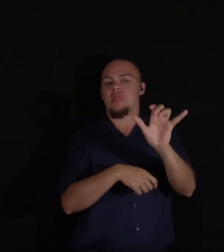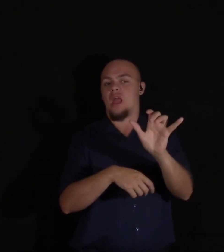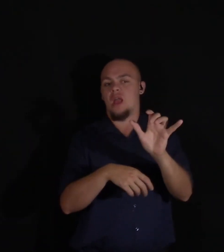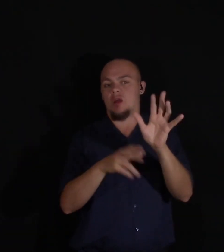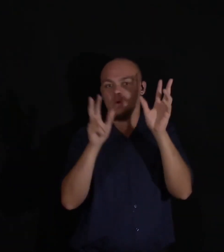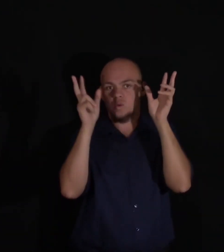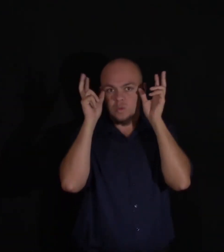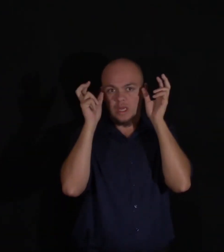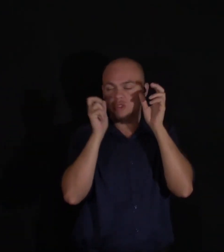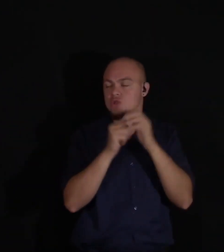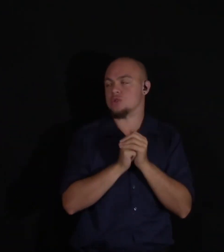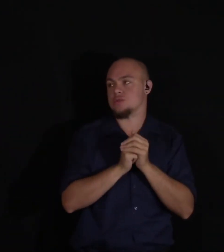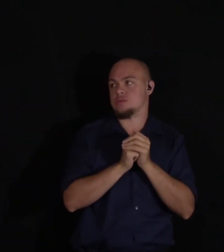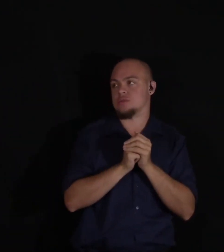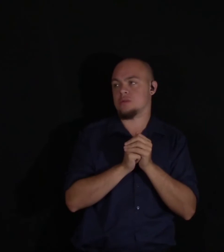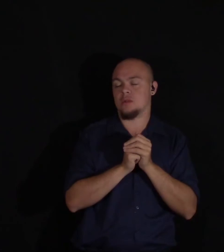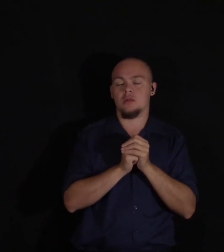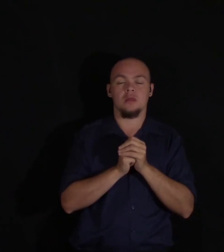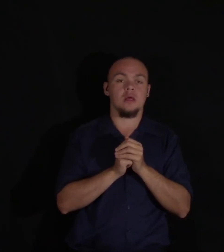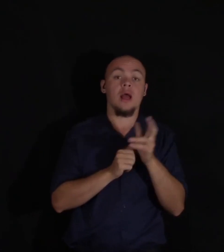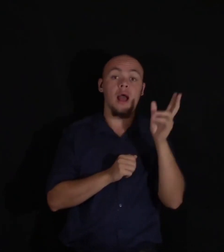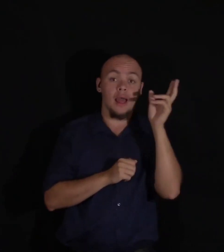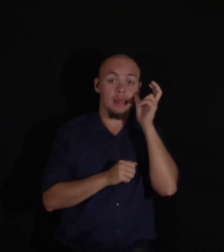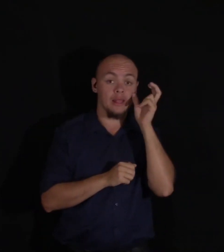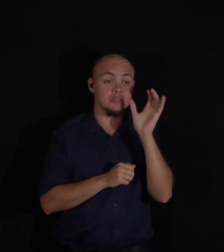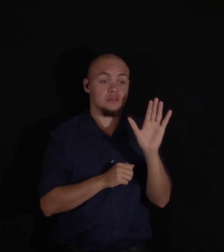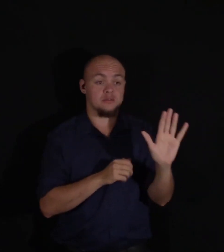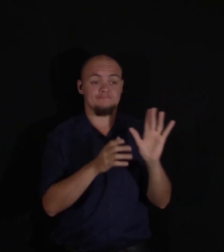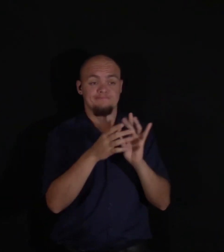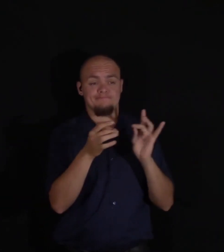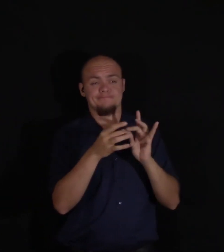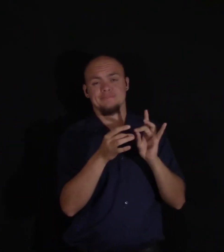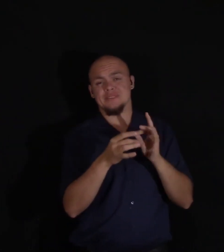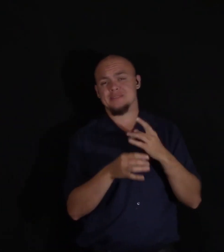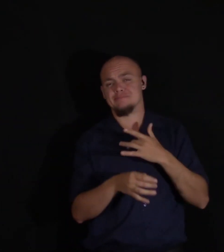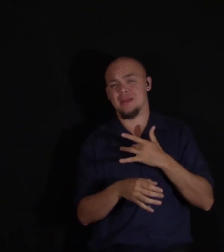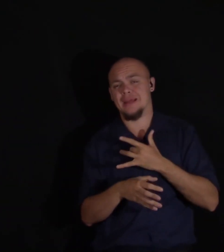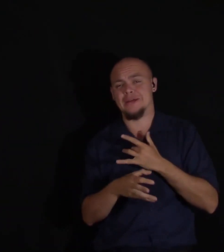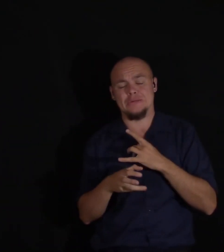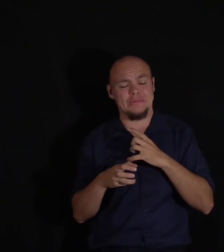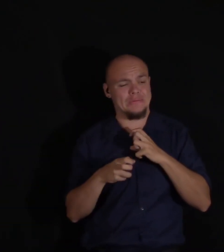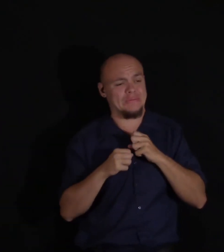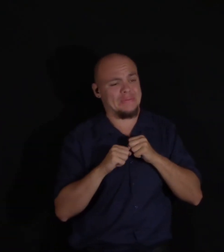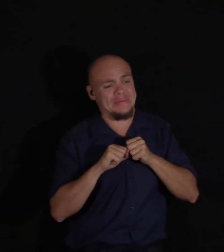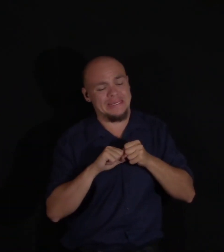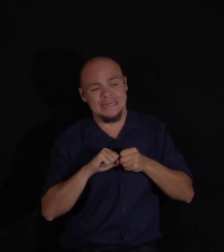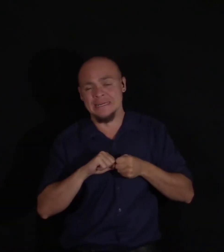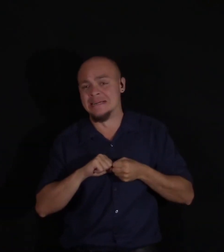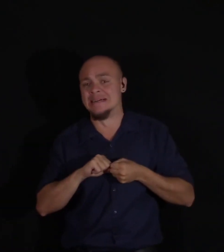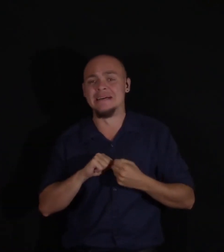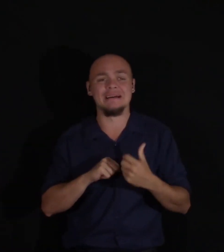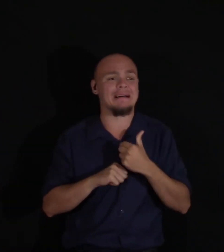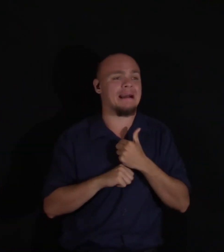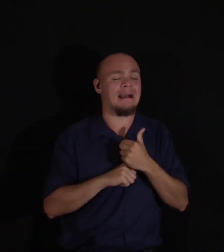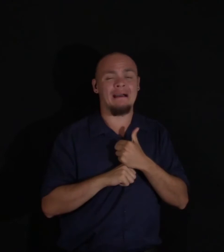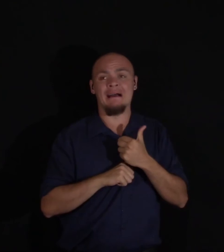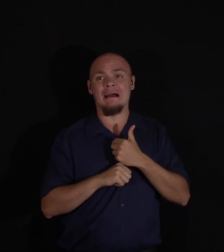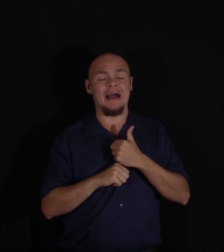I listened to this discourse with the extremest agony. I, not in deed, but in effect,